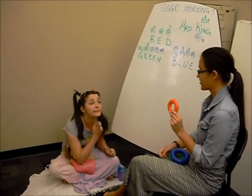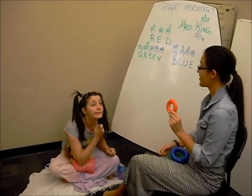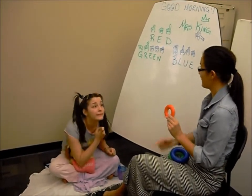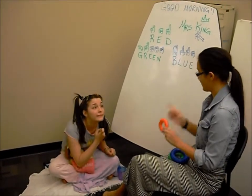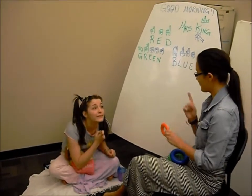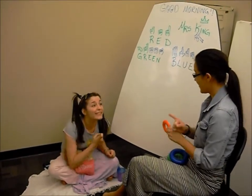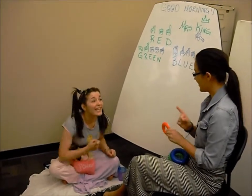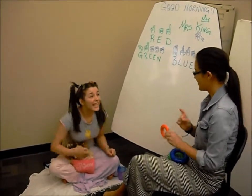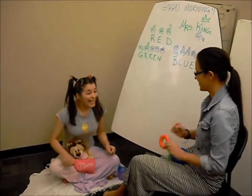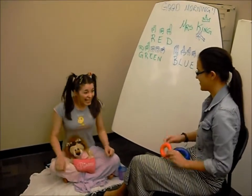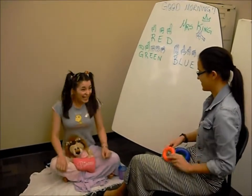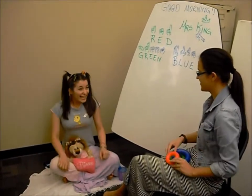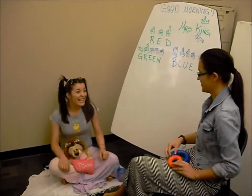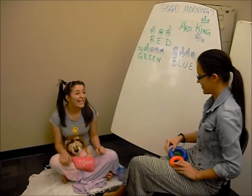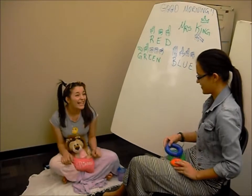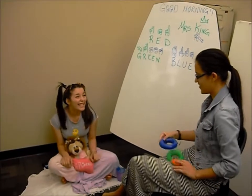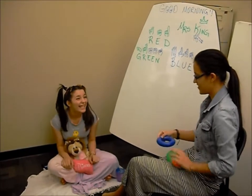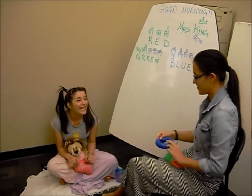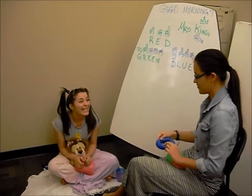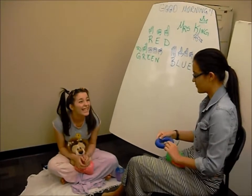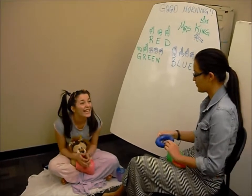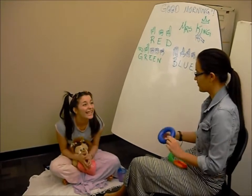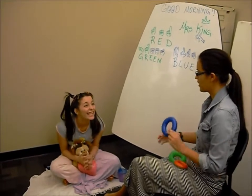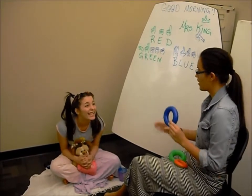Right. Good. Blue.